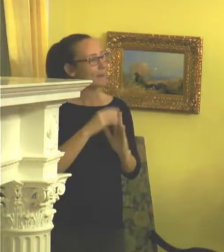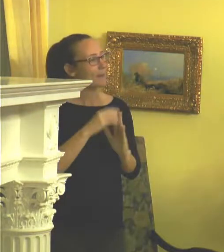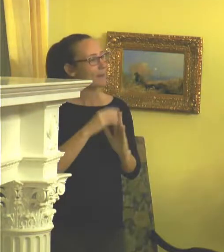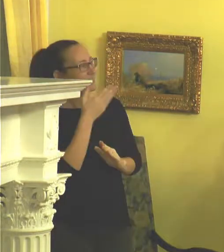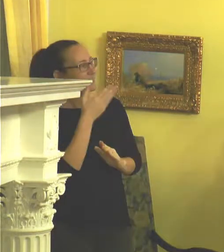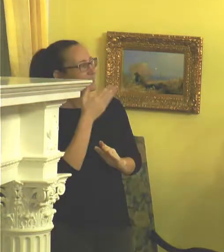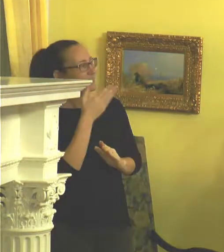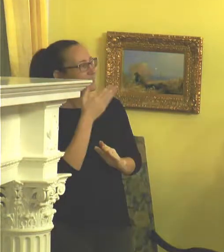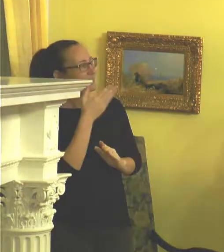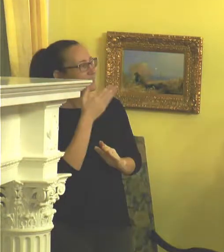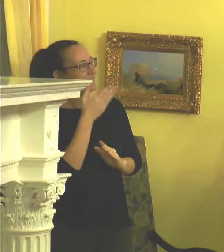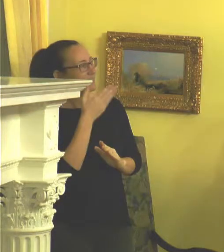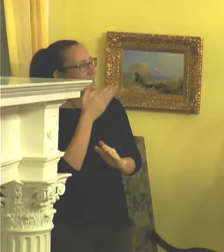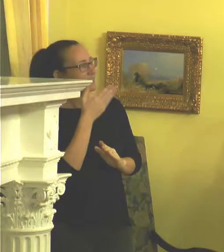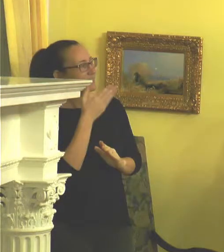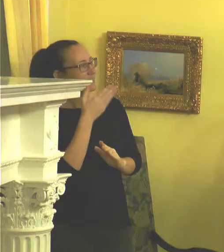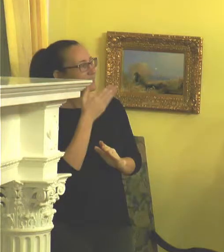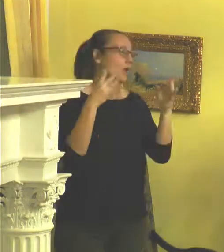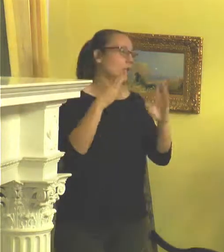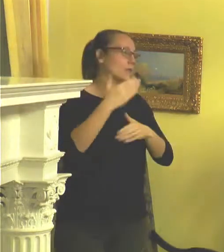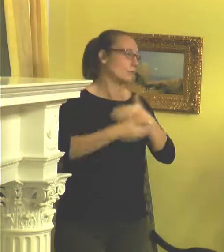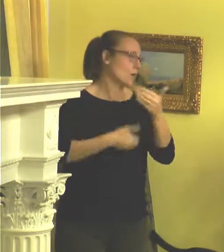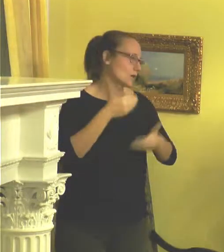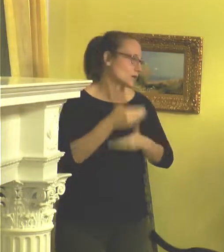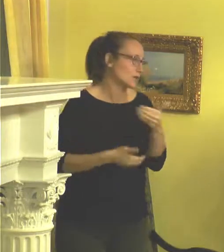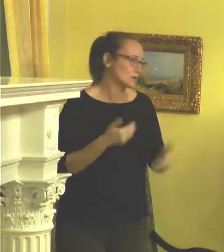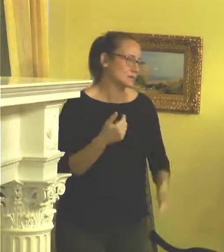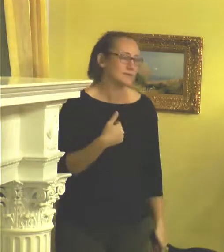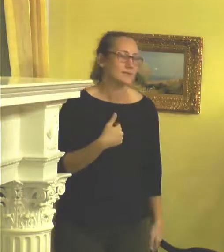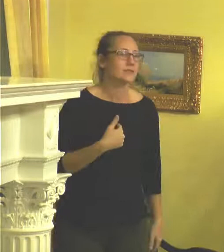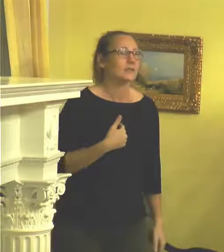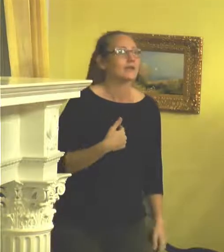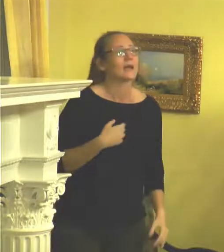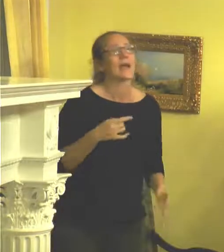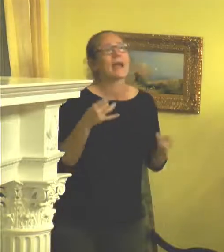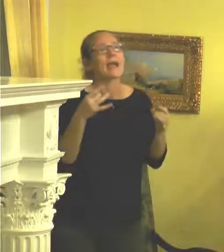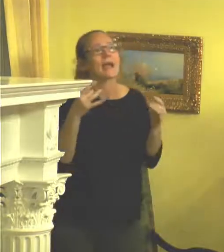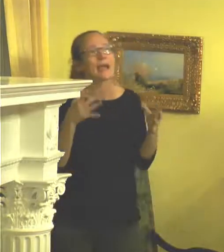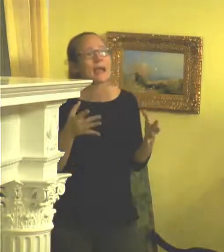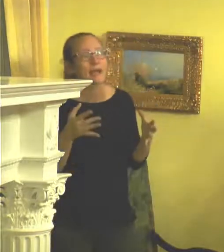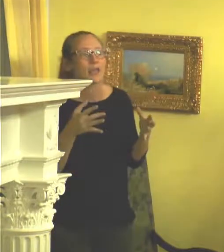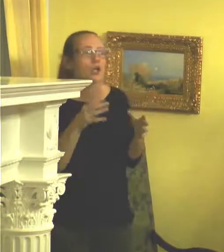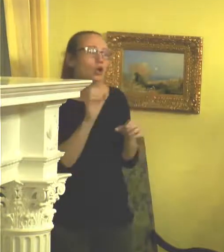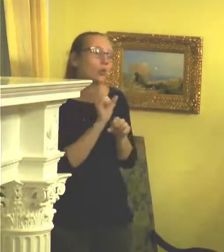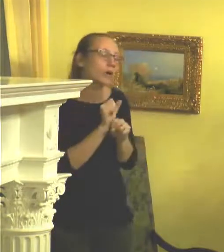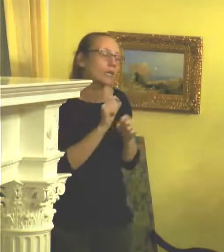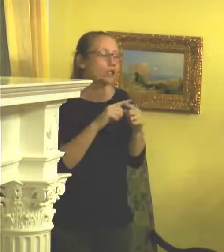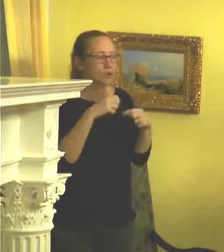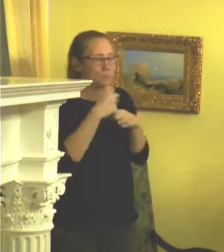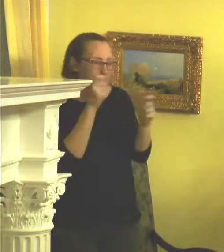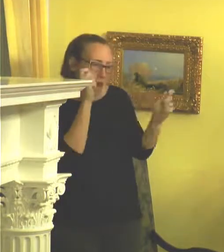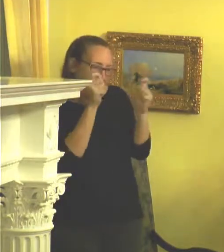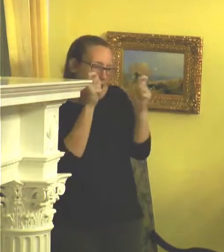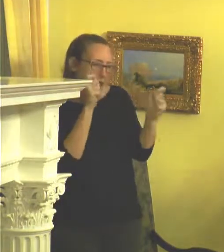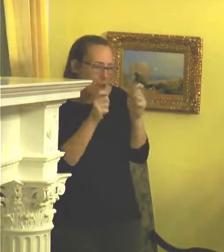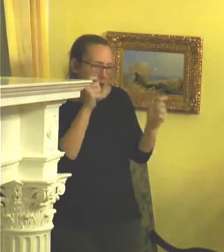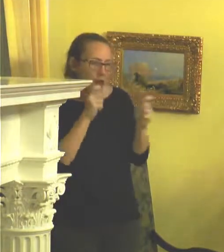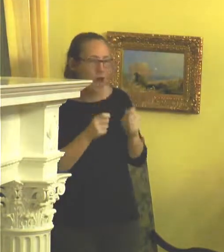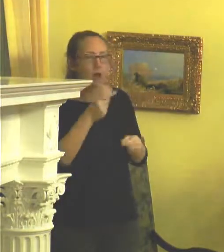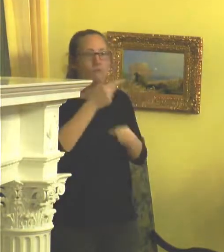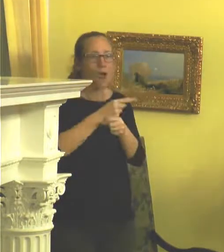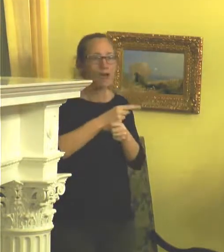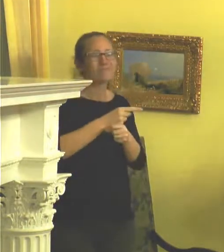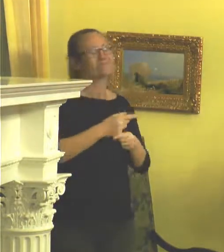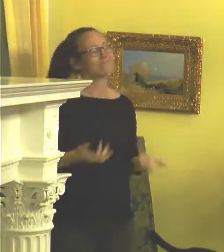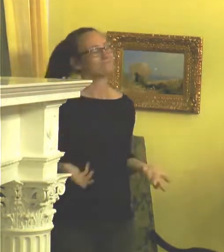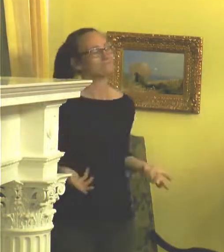paint, but I hate the process of painting. I hate rendering. I hate working it to make it look correct. You know,